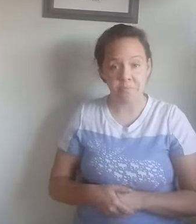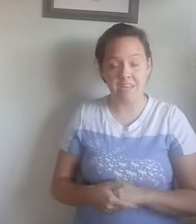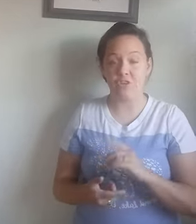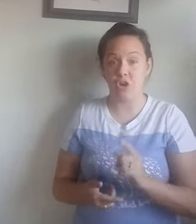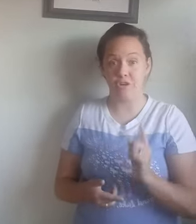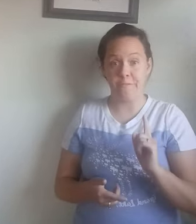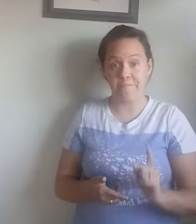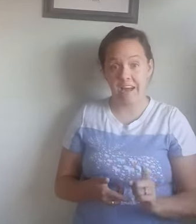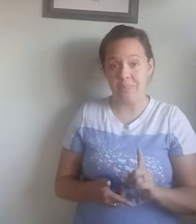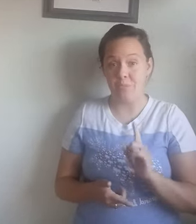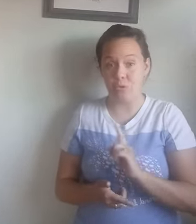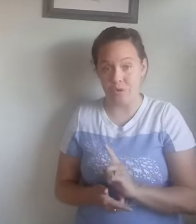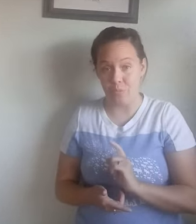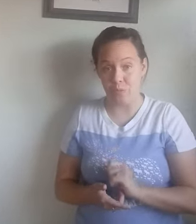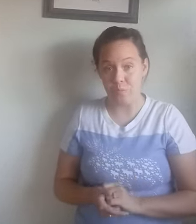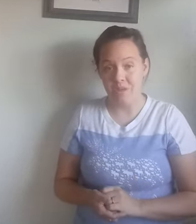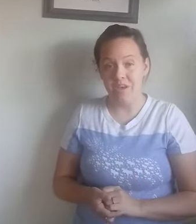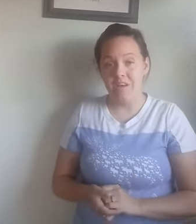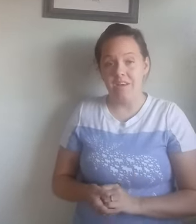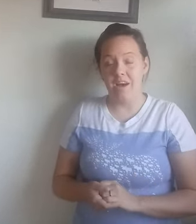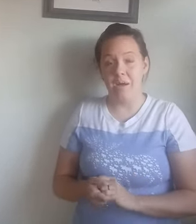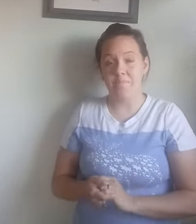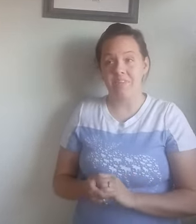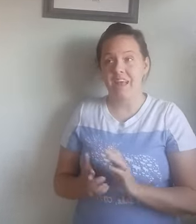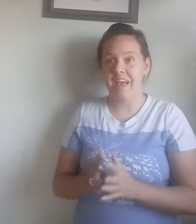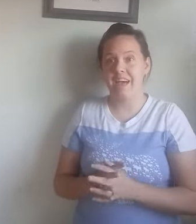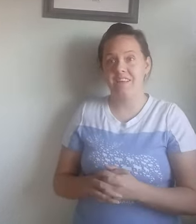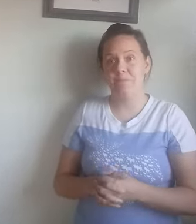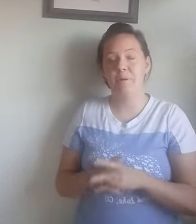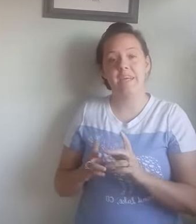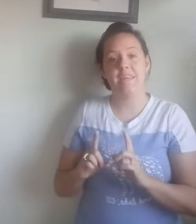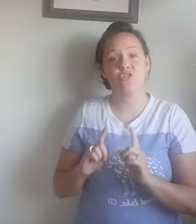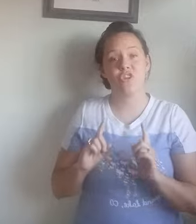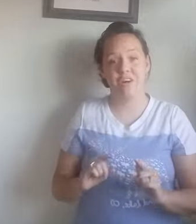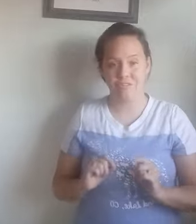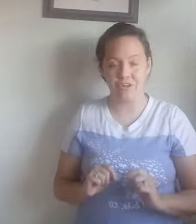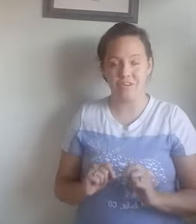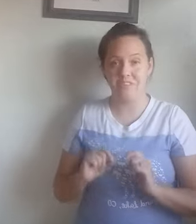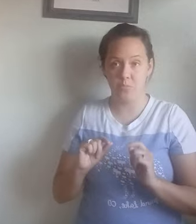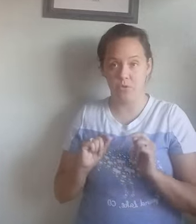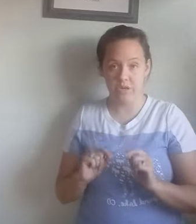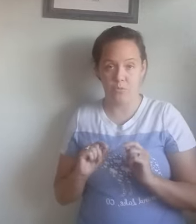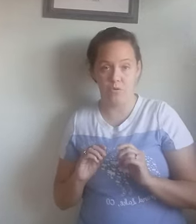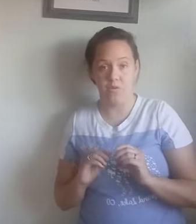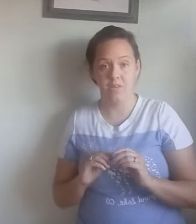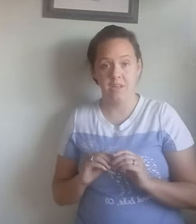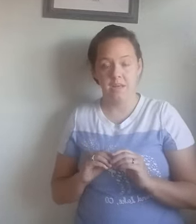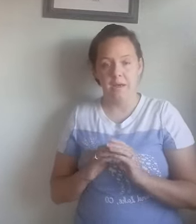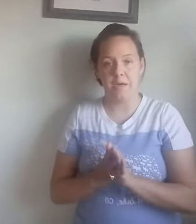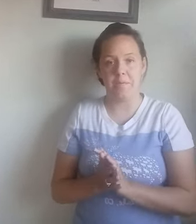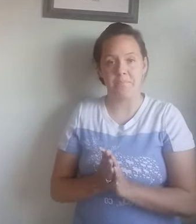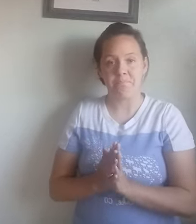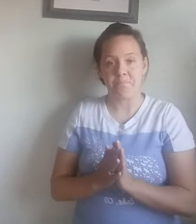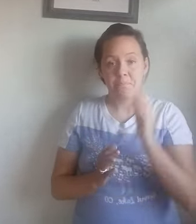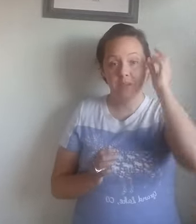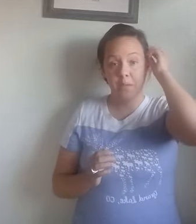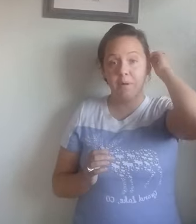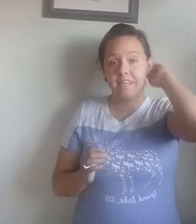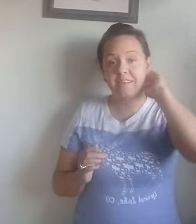It is harder to find than marina wool. Um, and, but it is softer than marina wool. Um, but it does